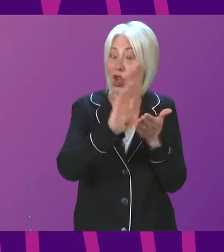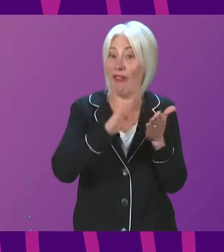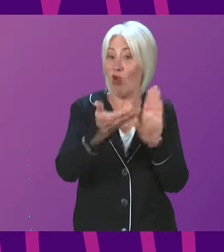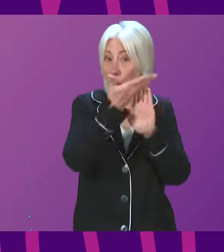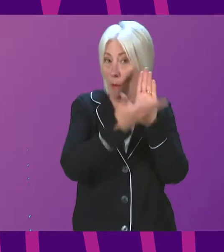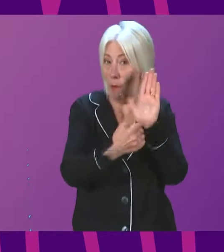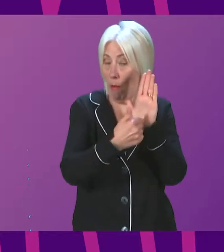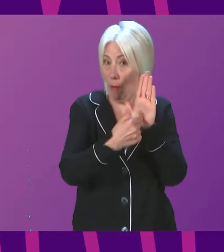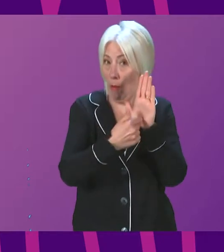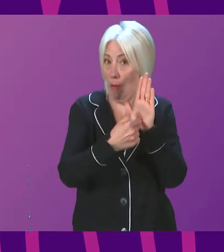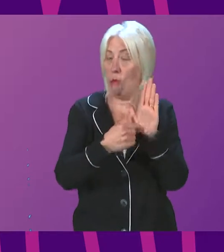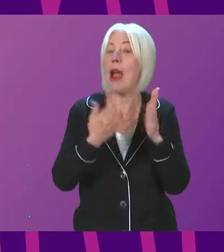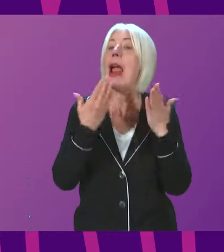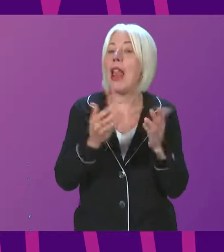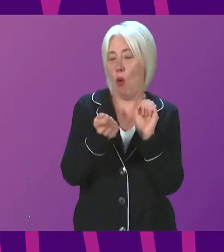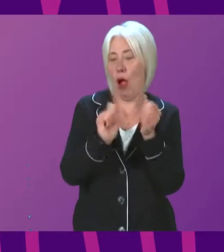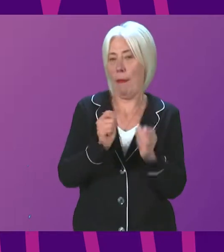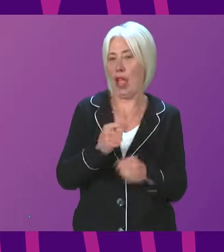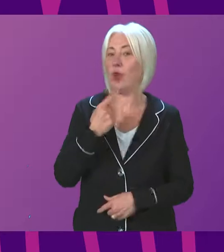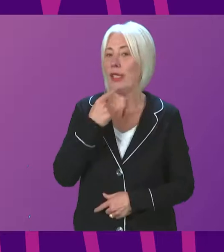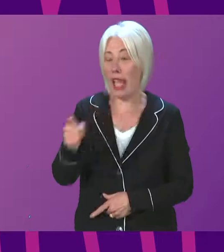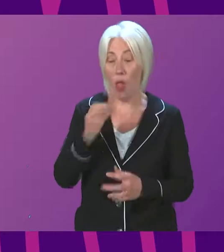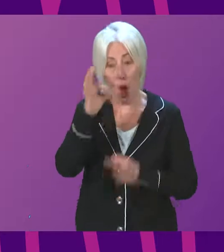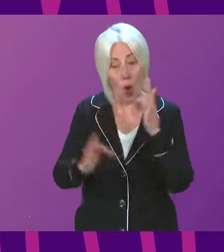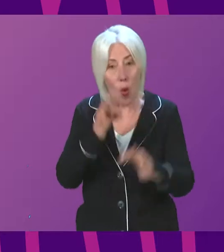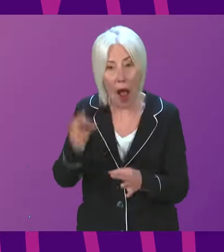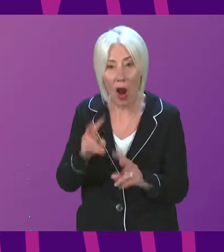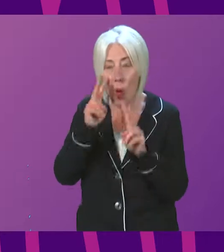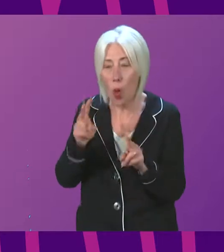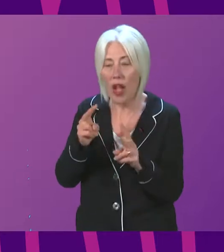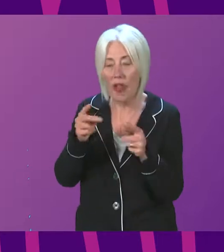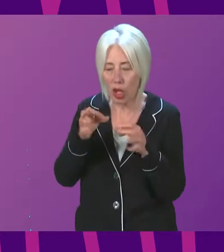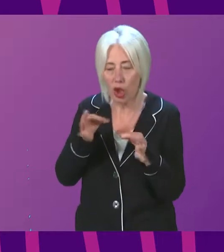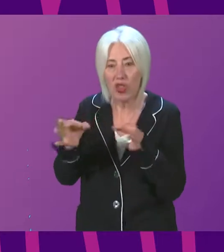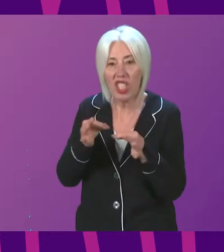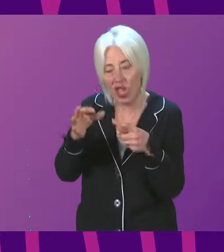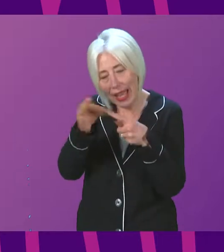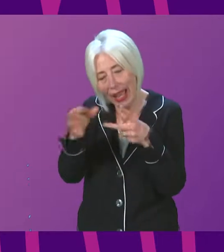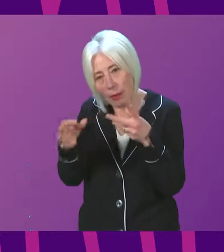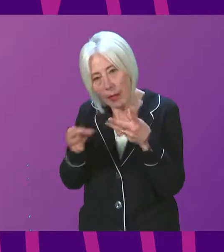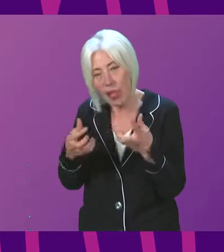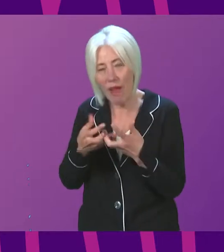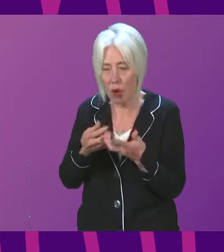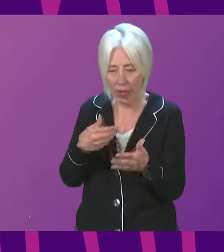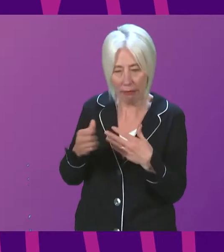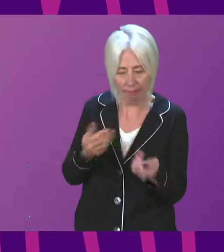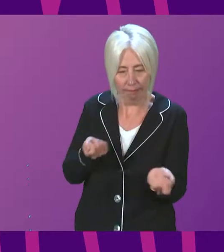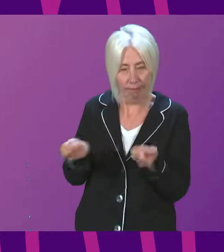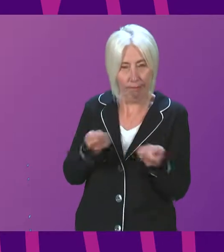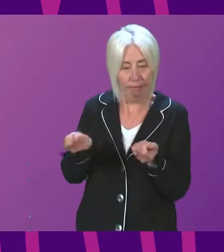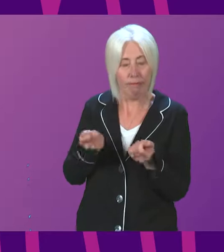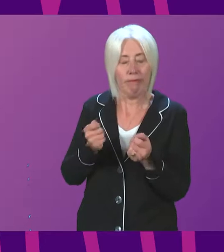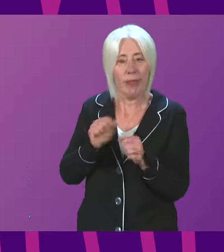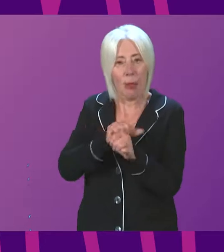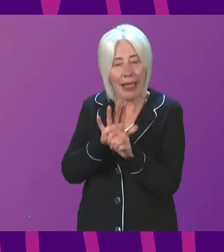as amended, will now task the Inquiry to investigate the strategic elements of the handling of the pandemic related to the